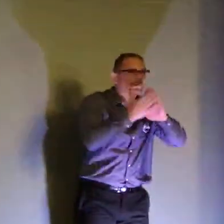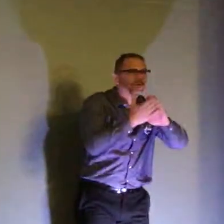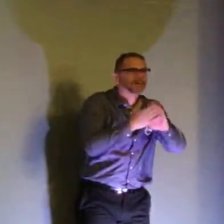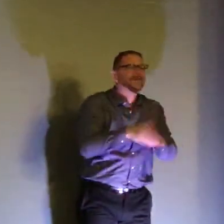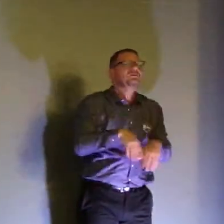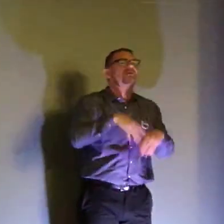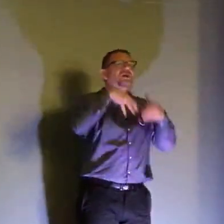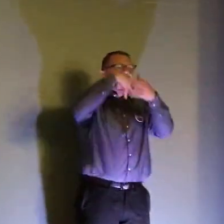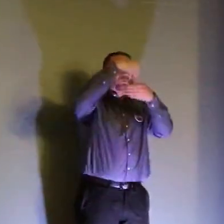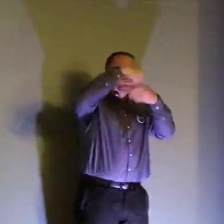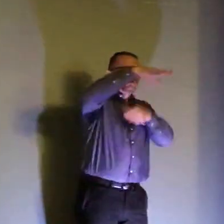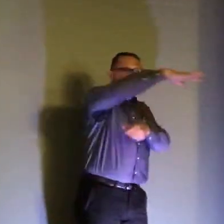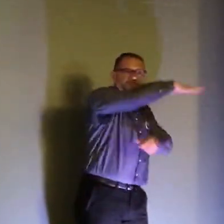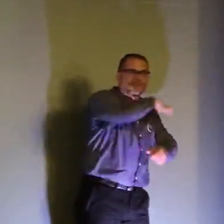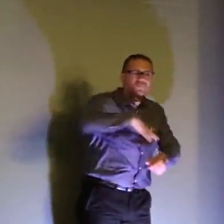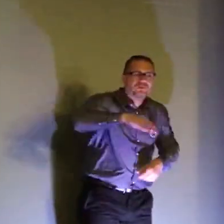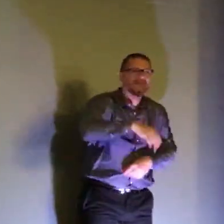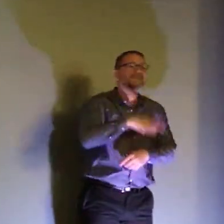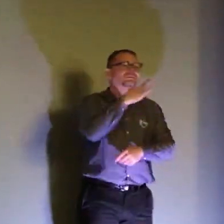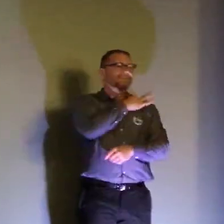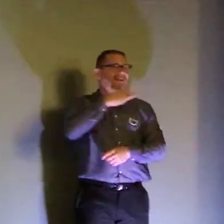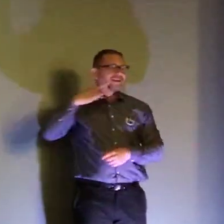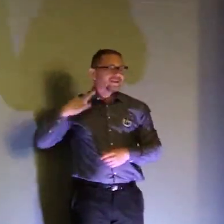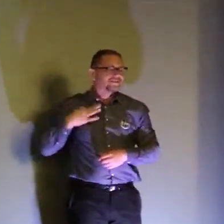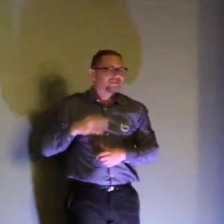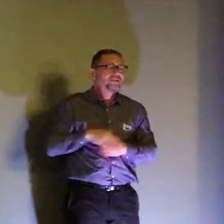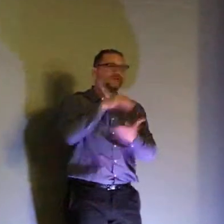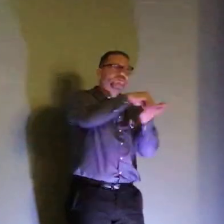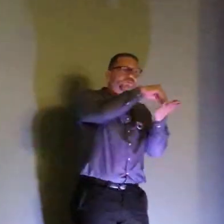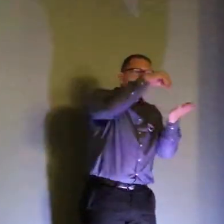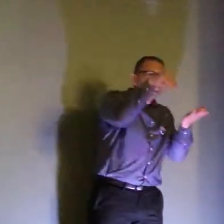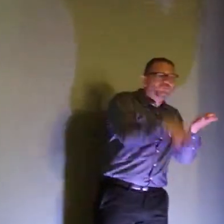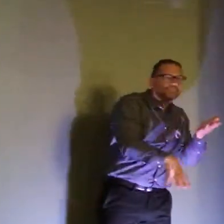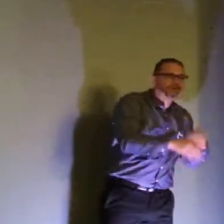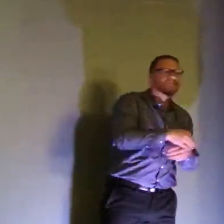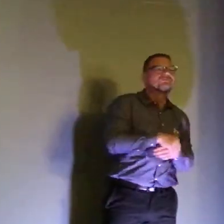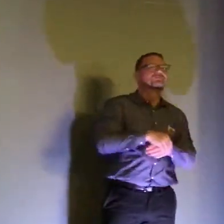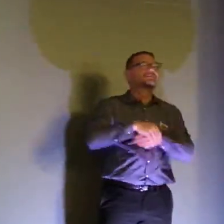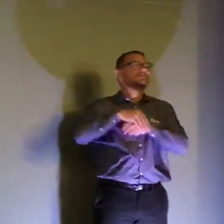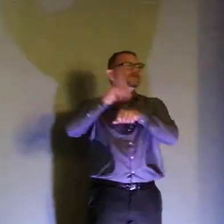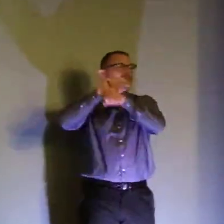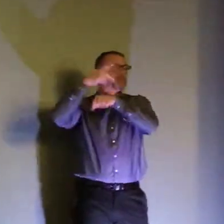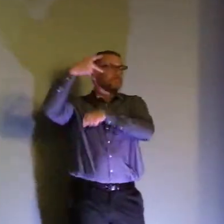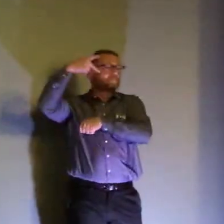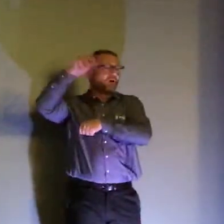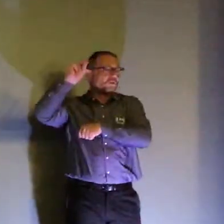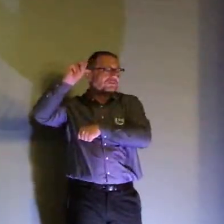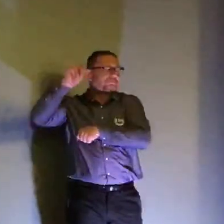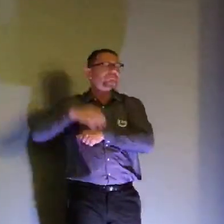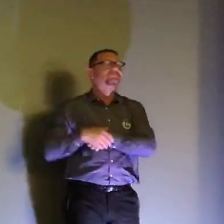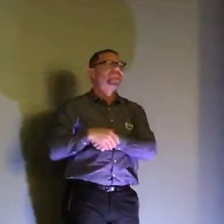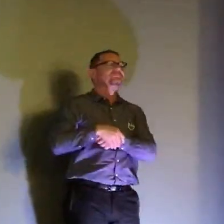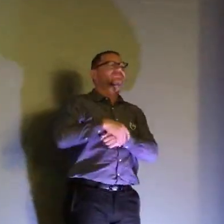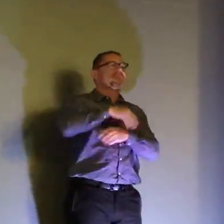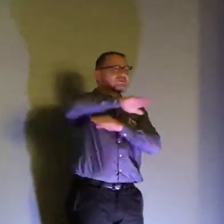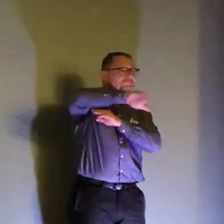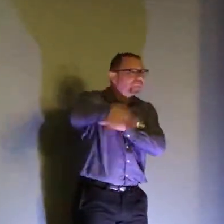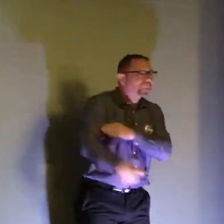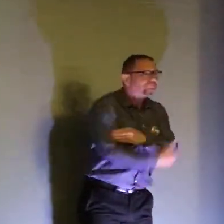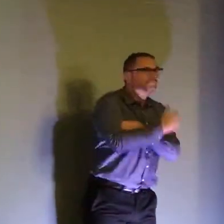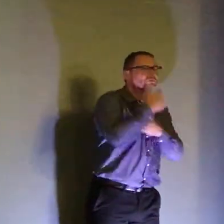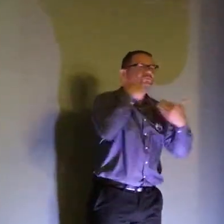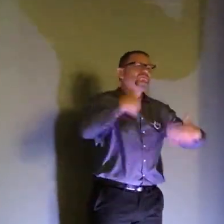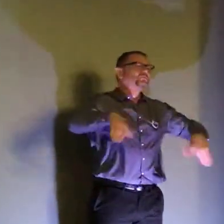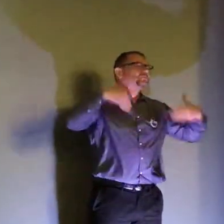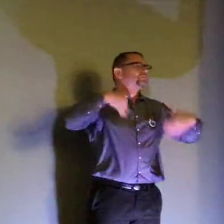has impacted every single one of the people who work here but also staff students and the community at large even people